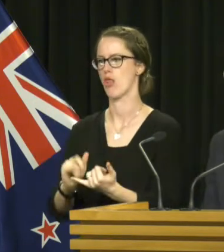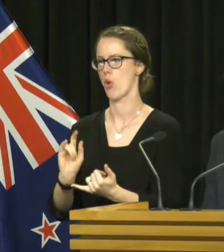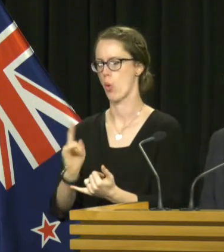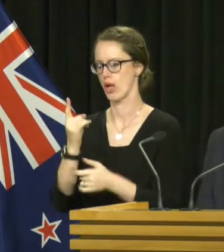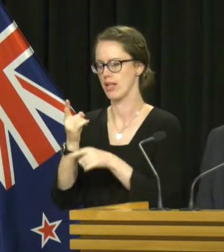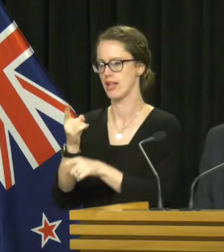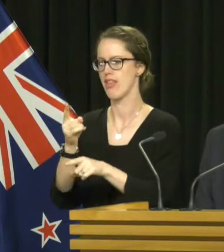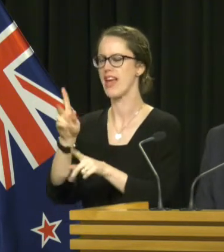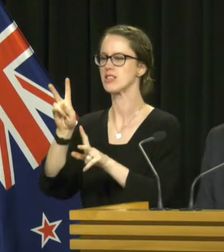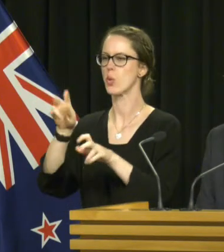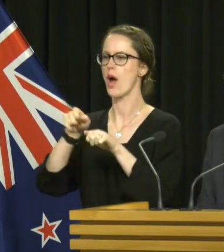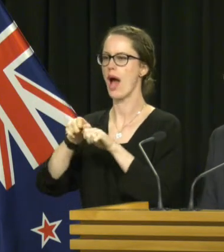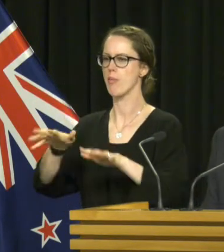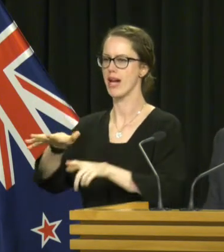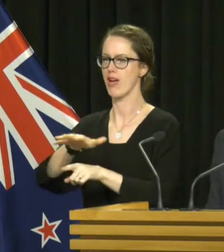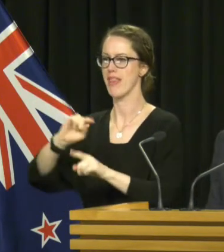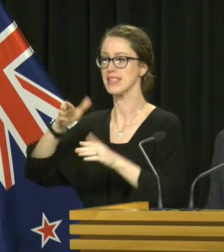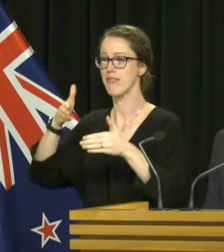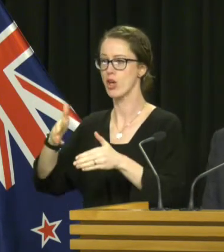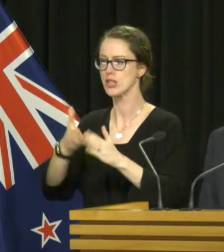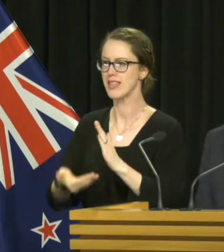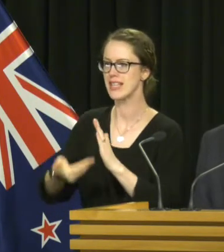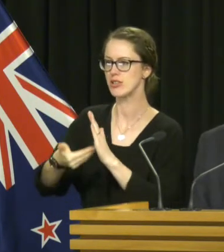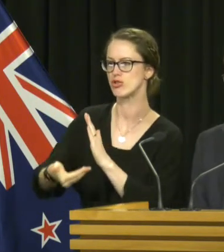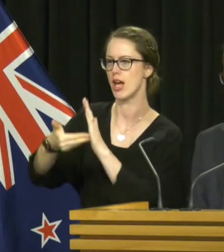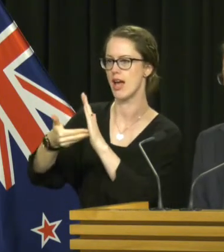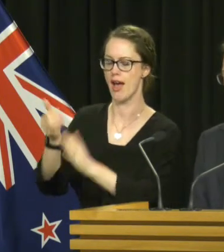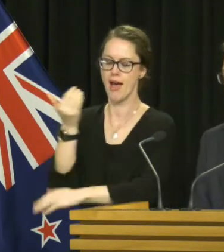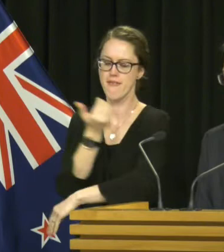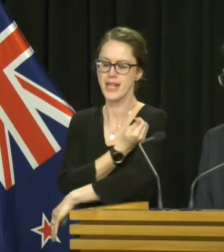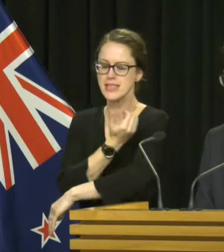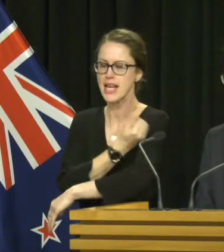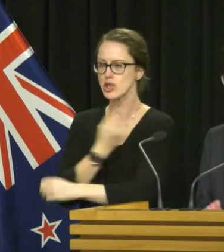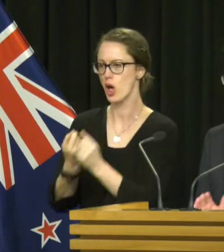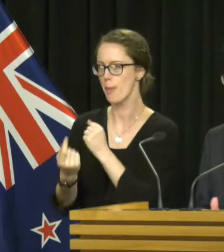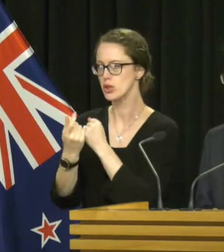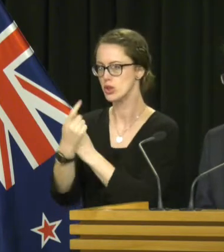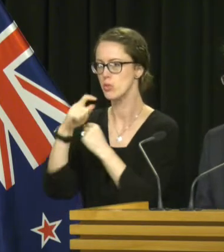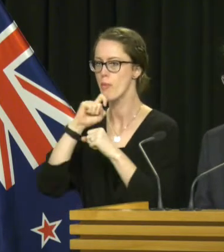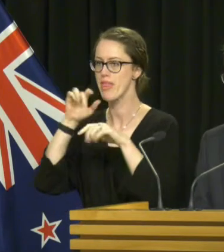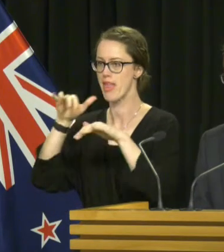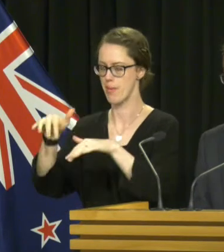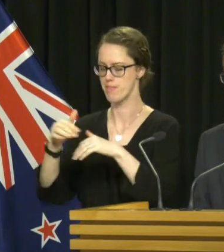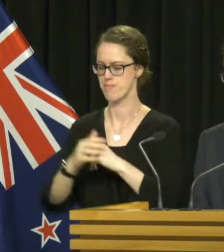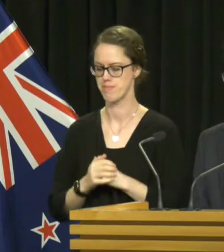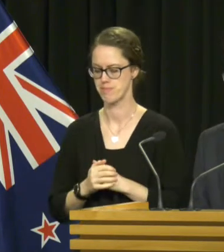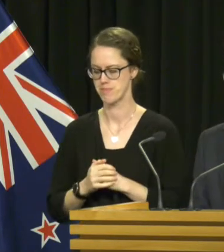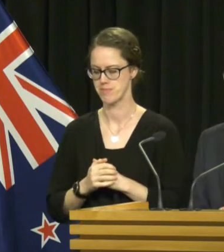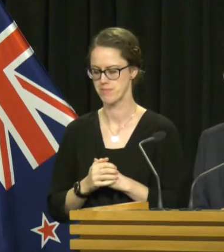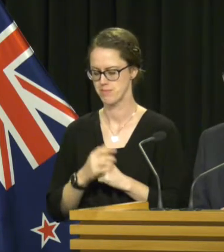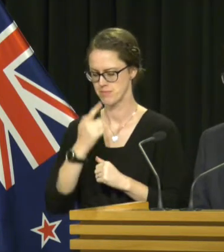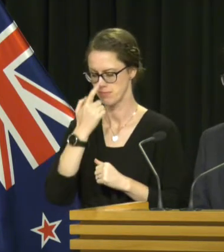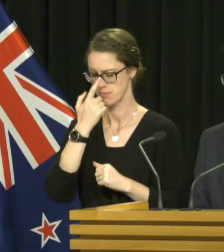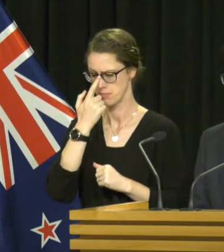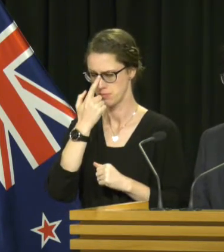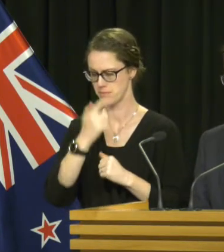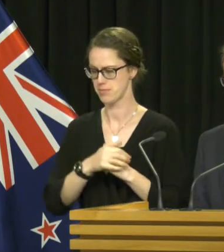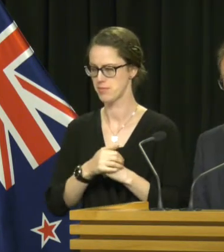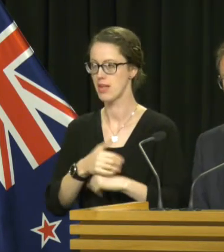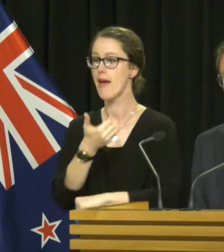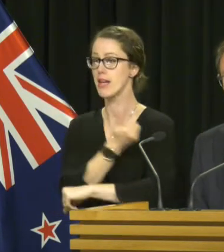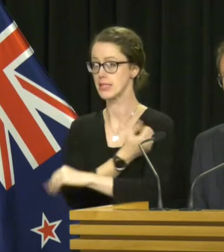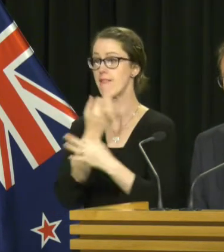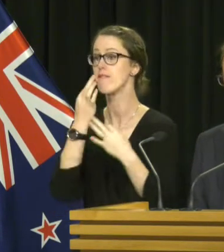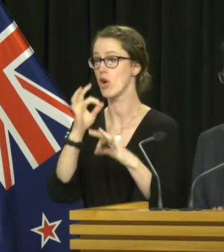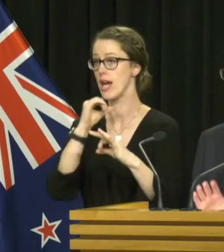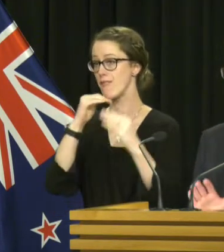and that is where the focus of additional vaccination opportunities is currently. The vaccine is